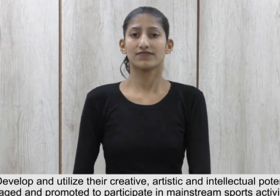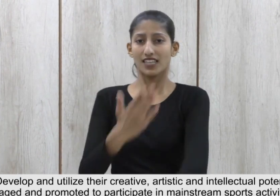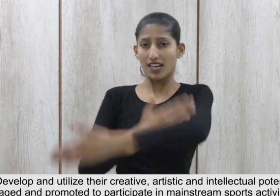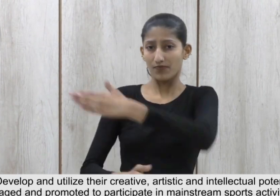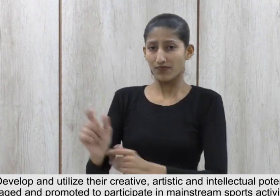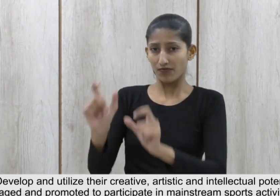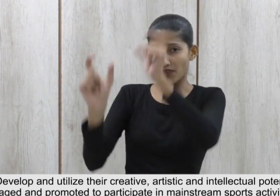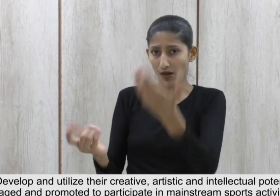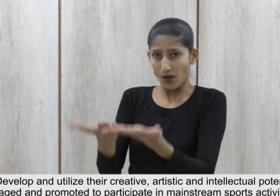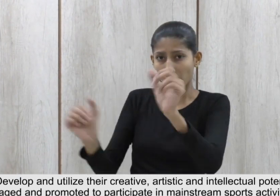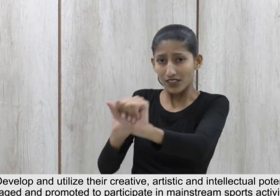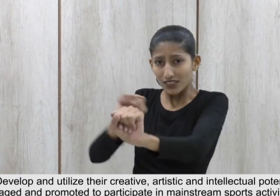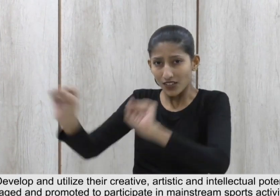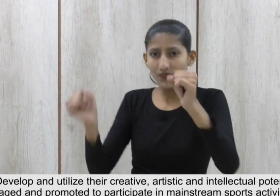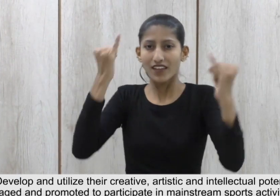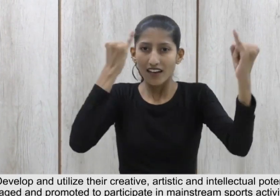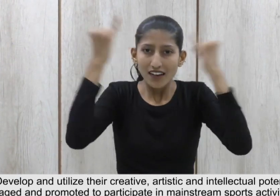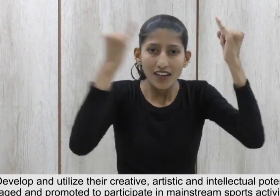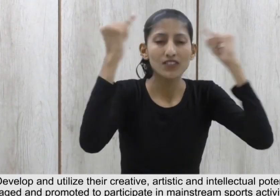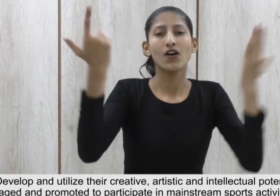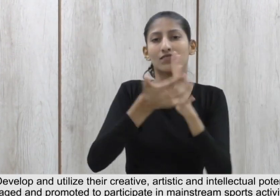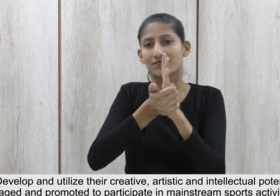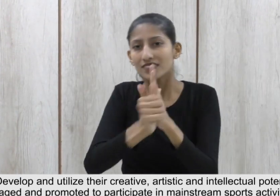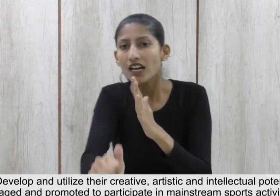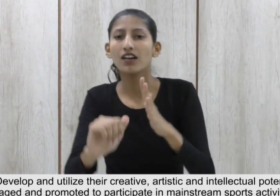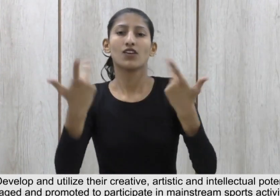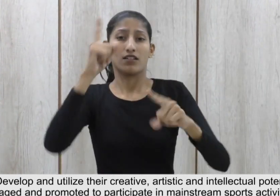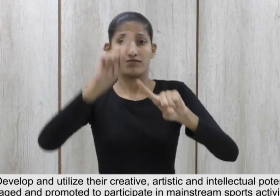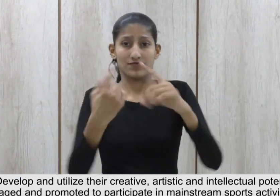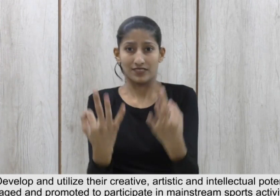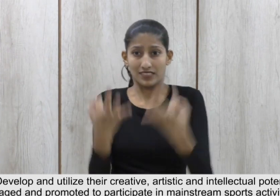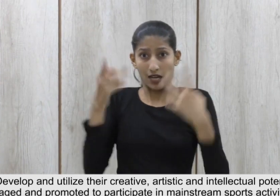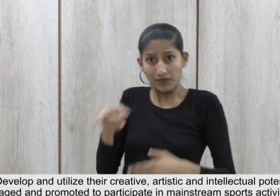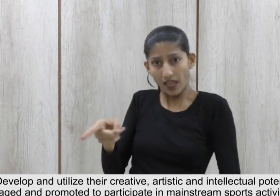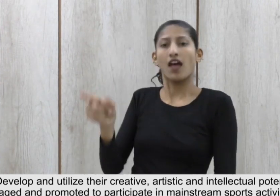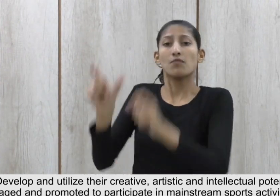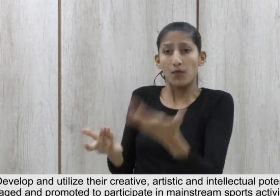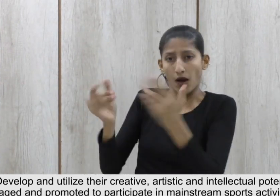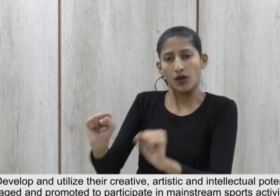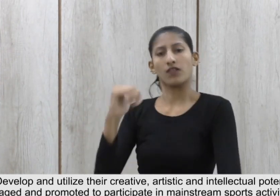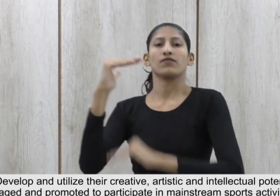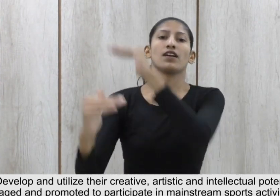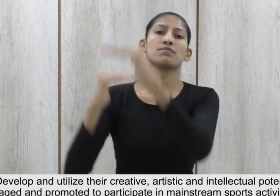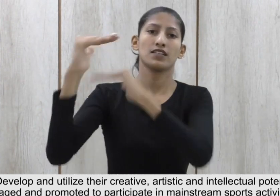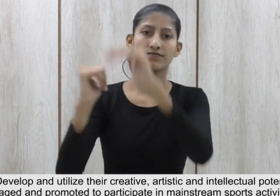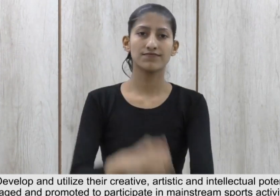develop and utilize their creative, artistic and intellectual potentials